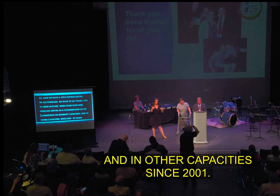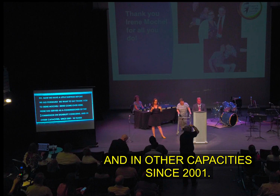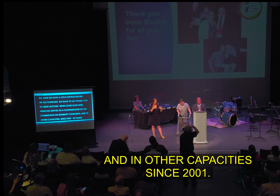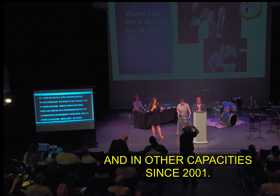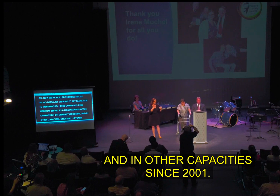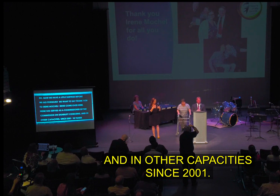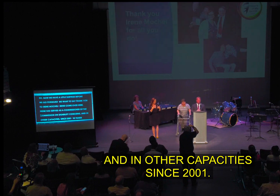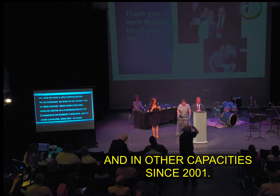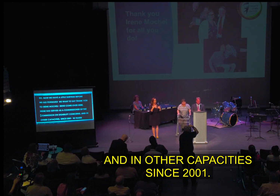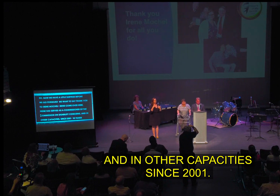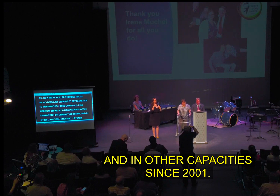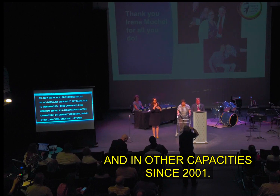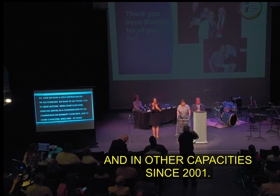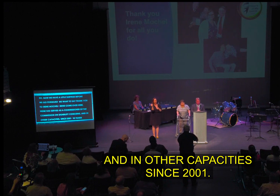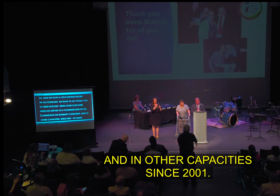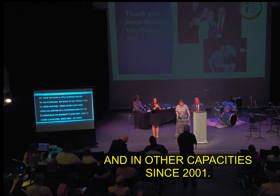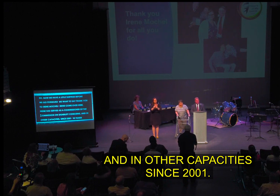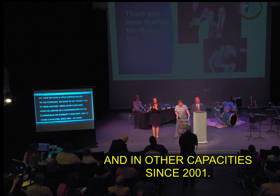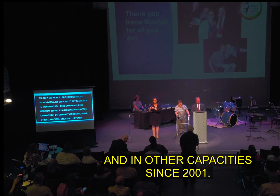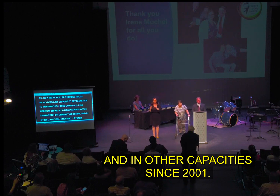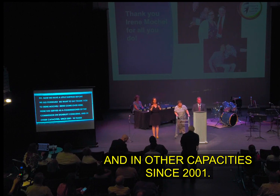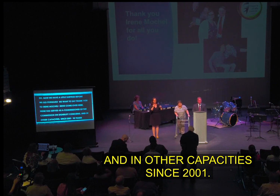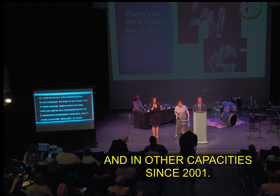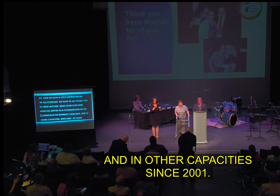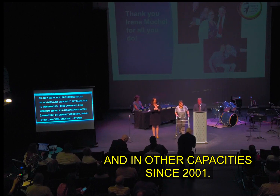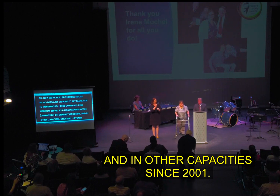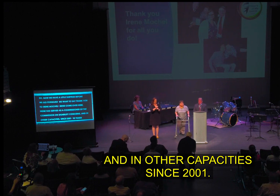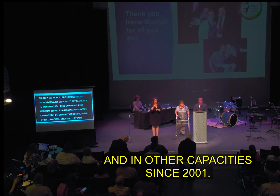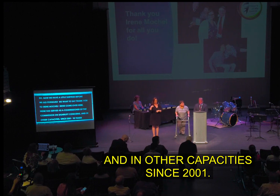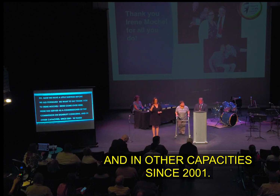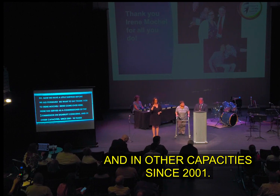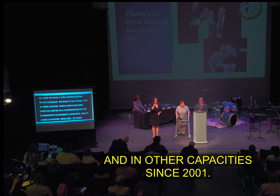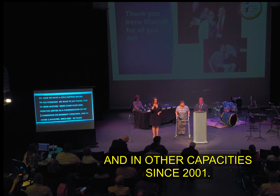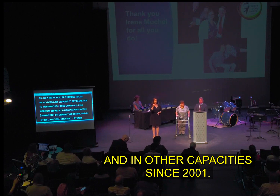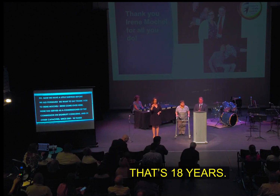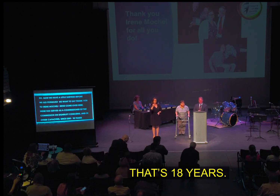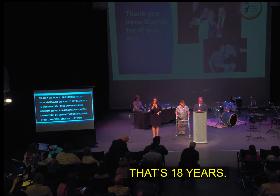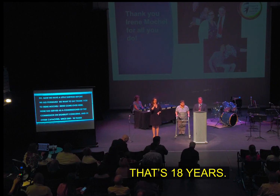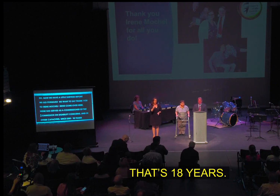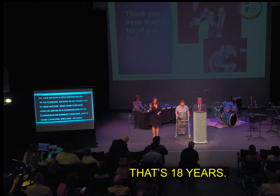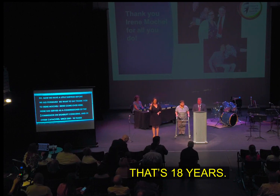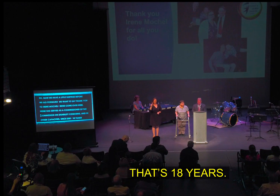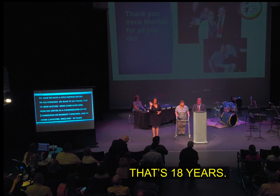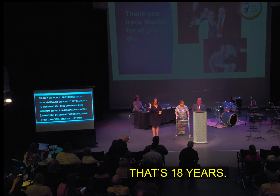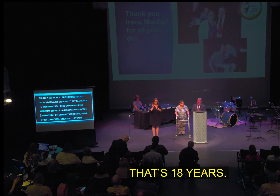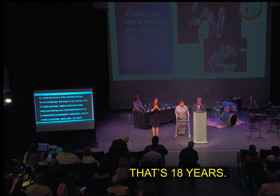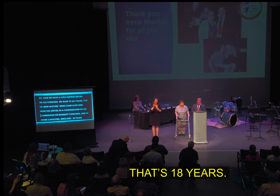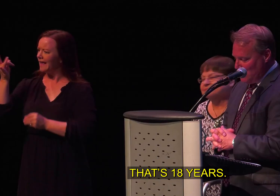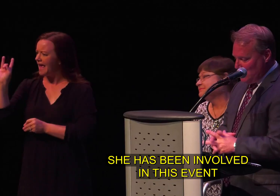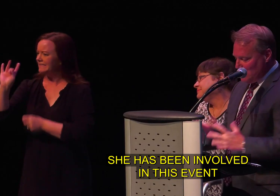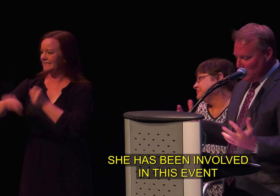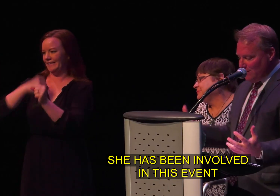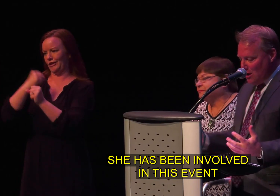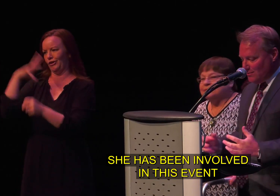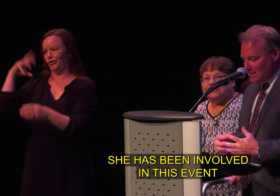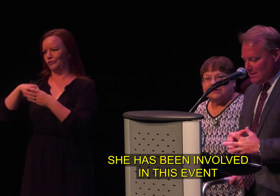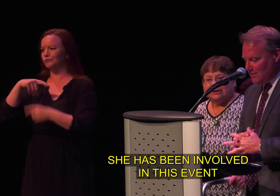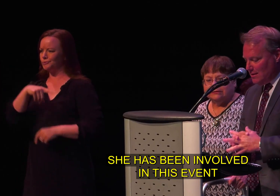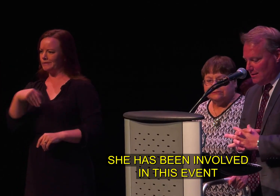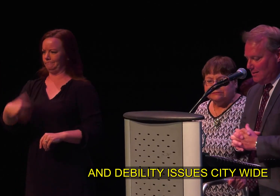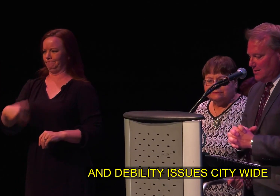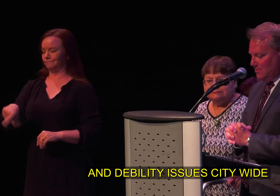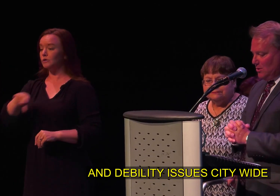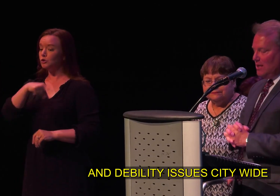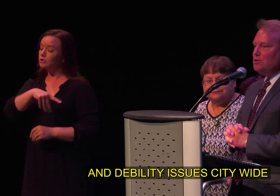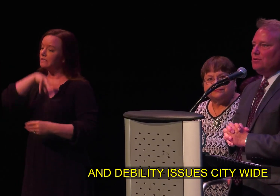and in other cap capacities since 2001 that's 18 years she has been involved in